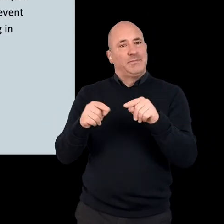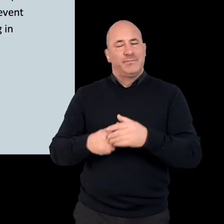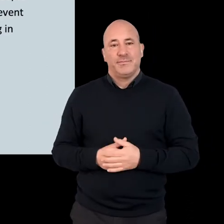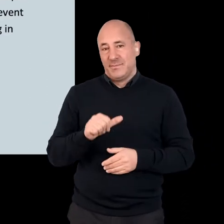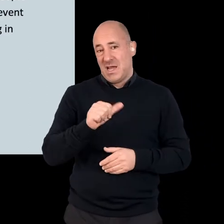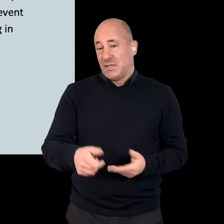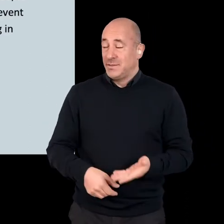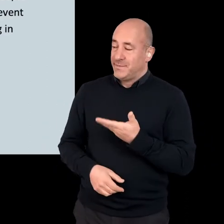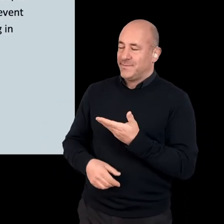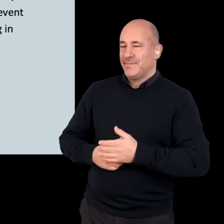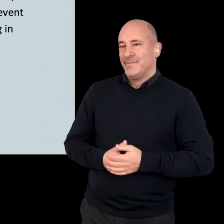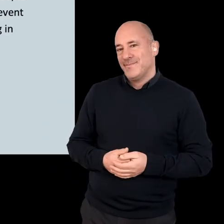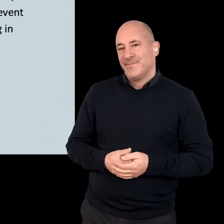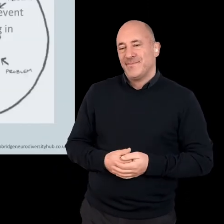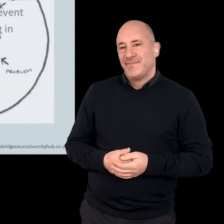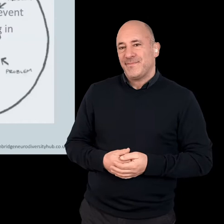Next slide please.